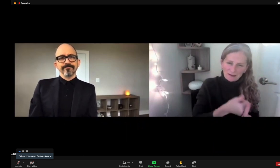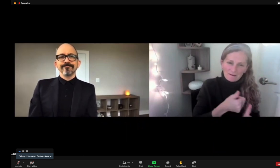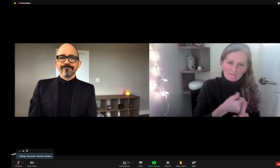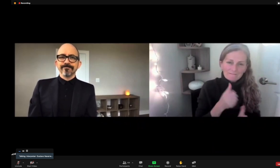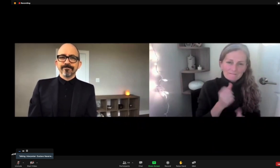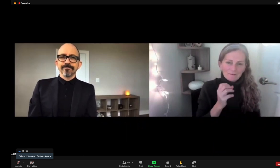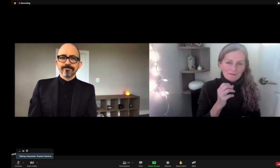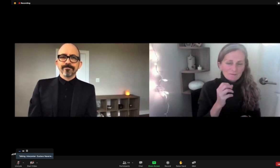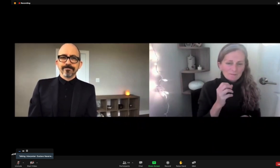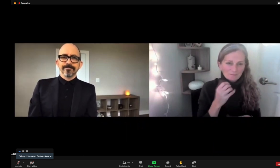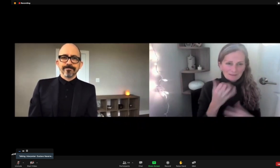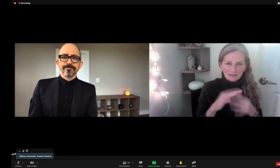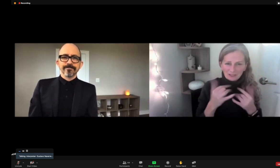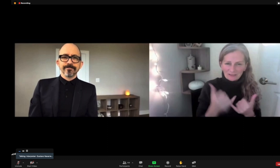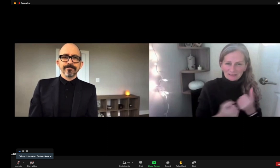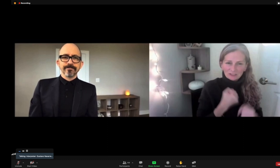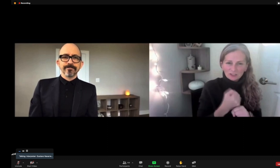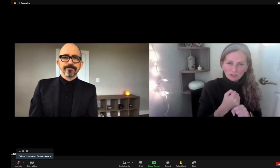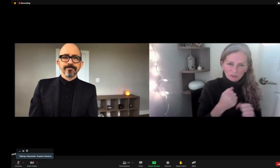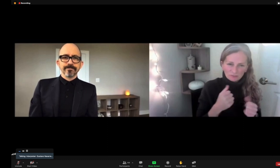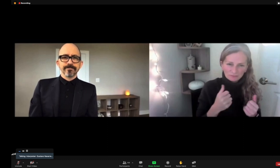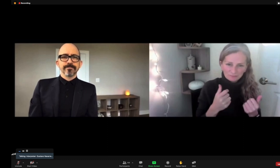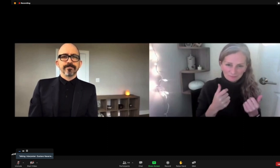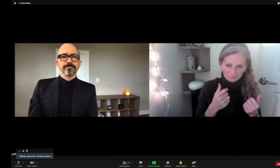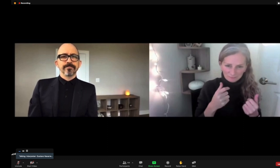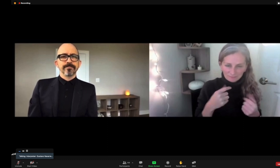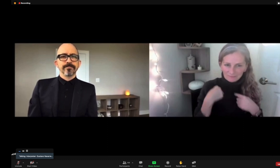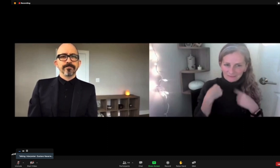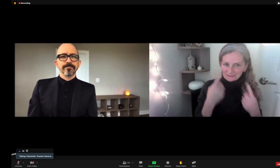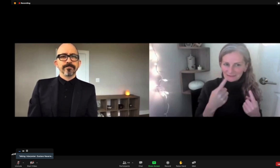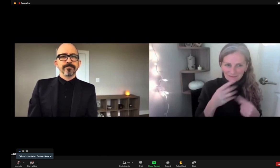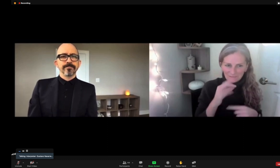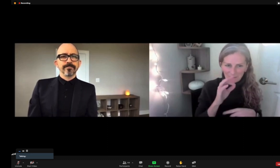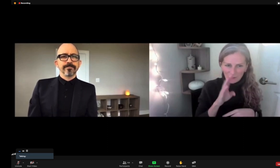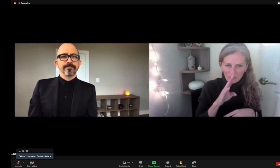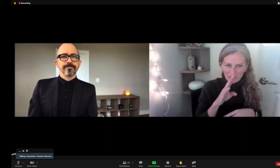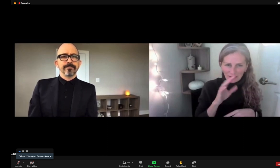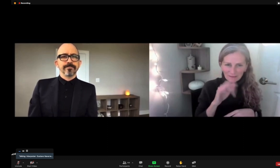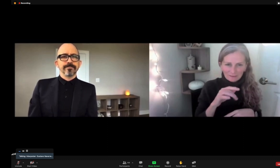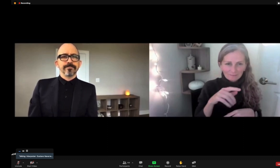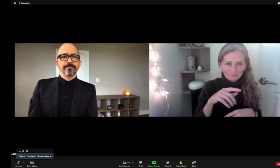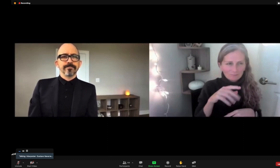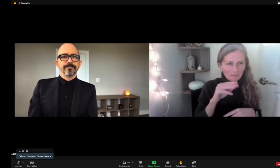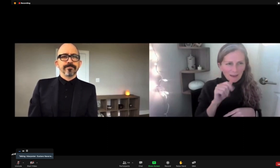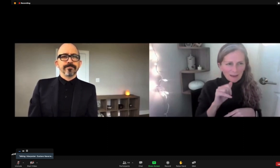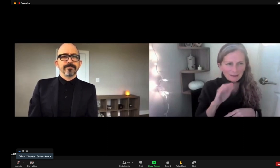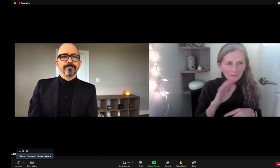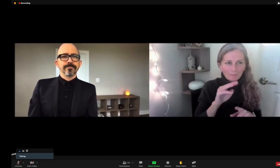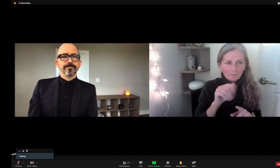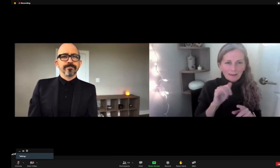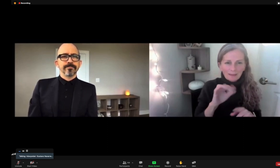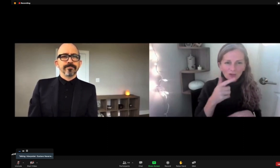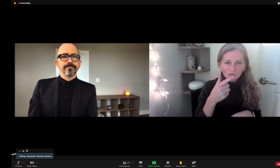many of the ones that were out there previously didn't really address culture in any way. And since May